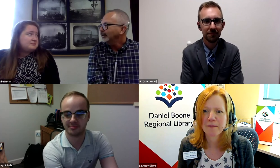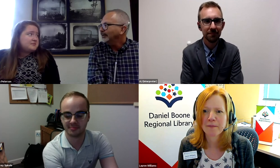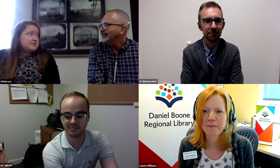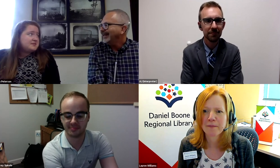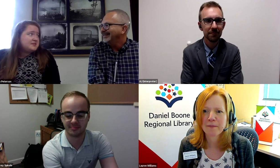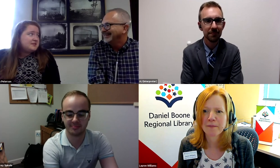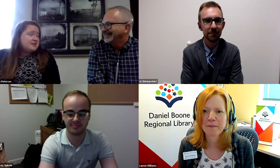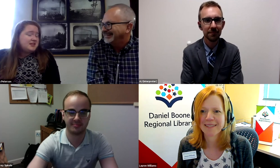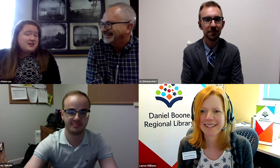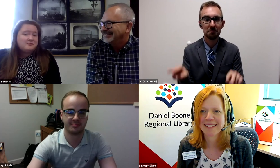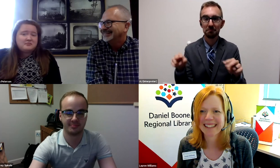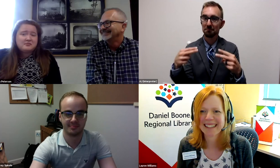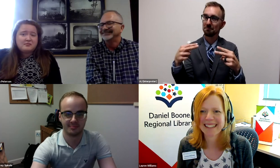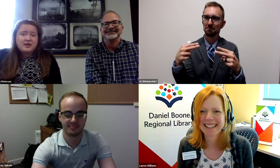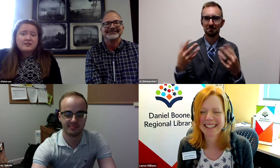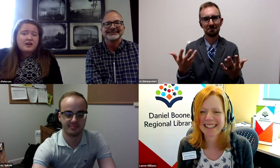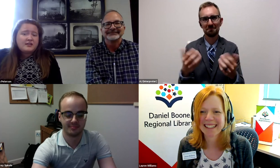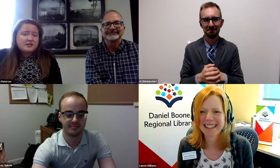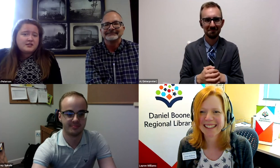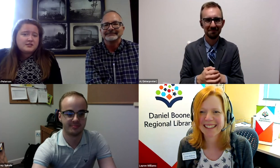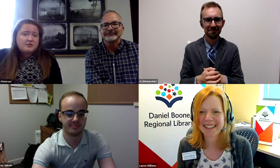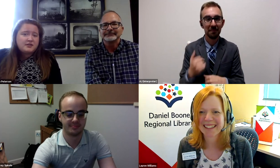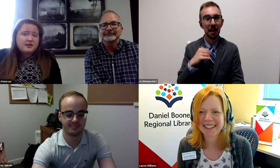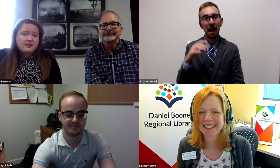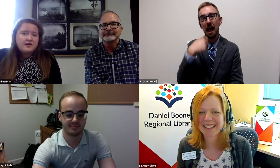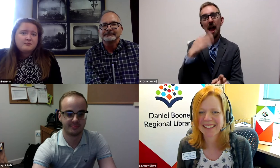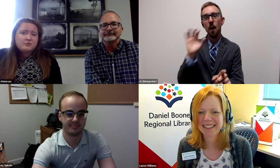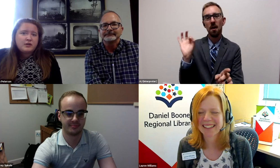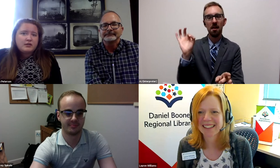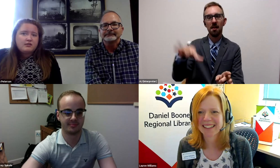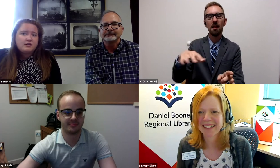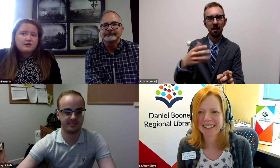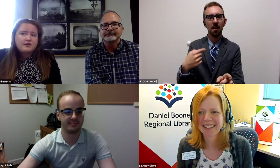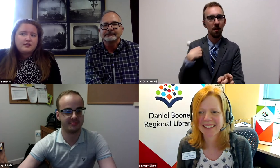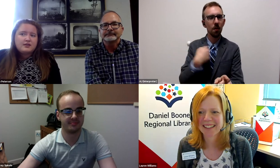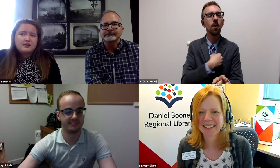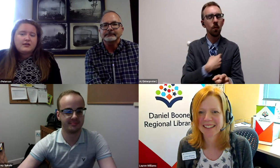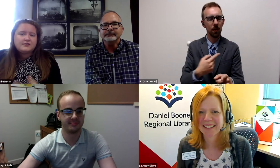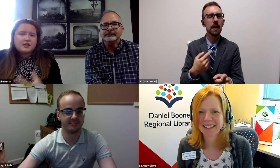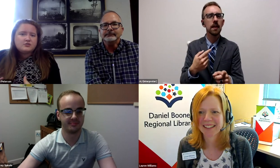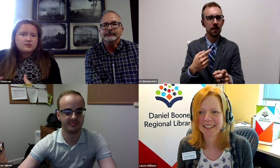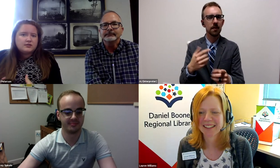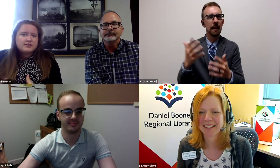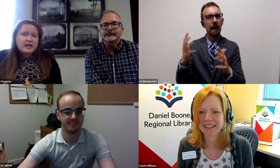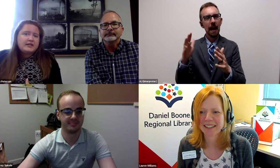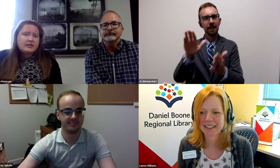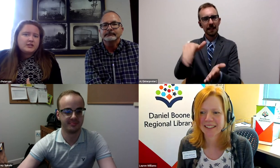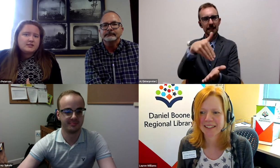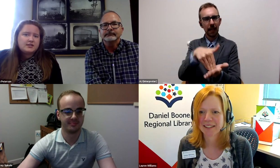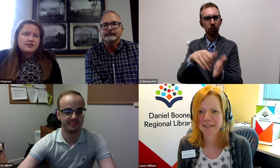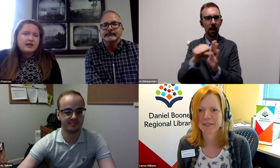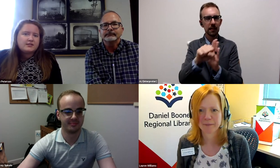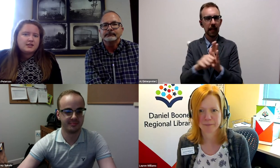What do you want to say? I guess I'll just throw in there. We are the kind of central state